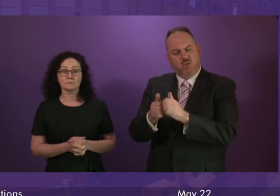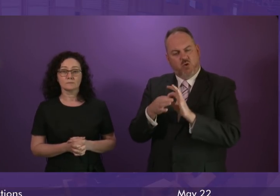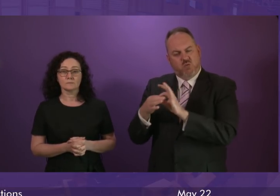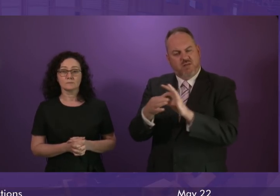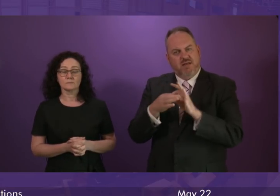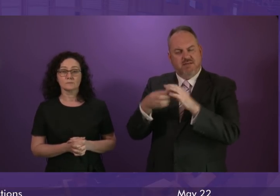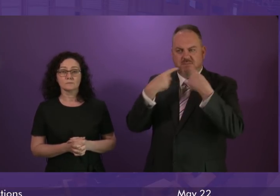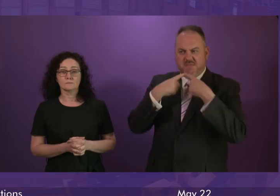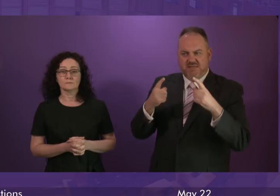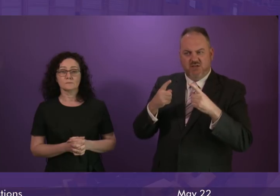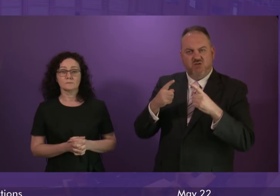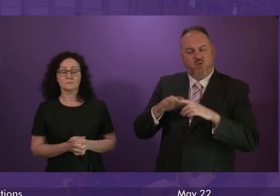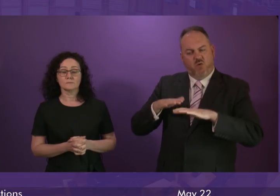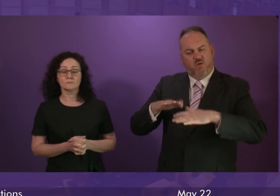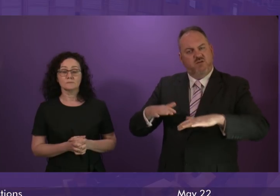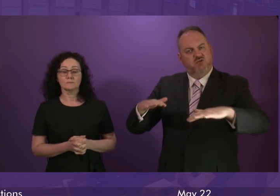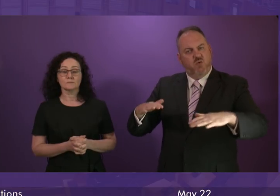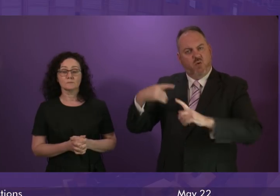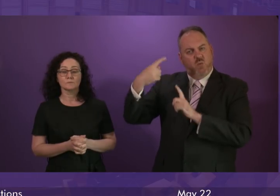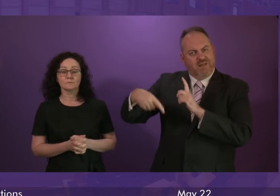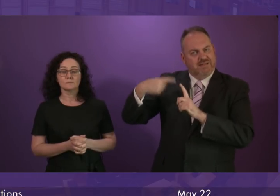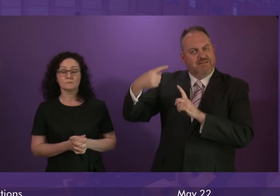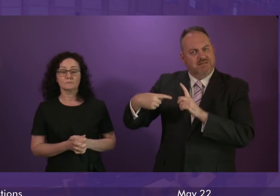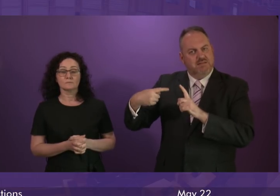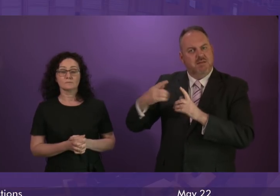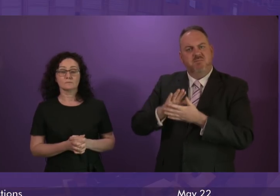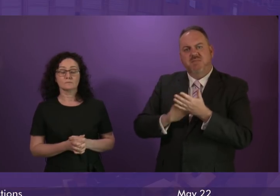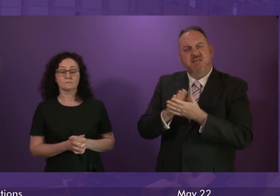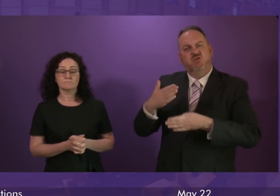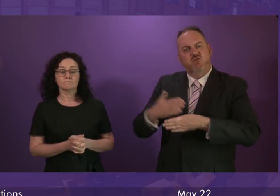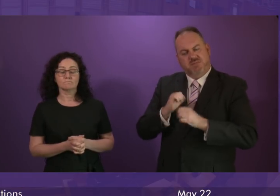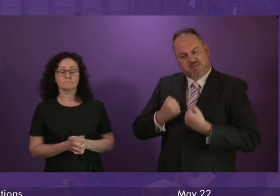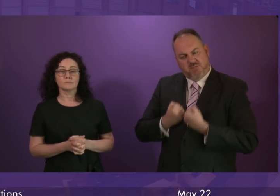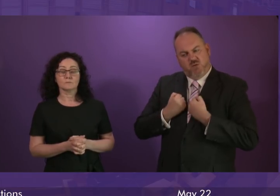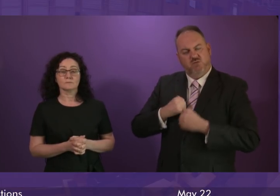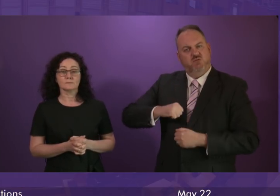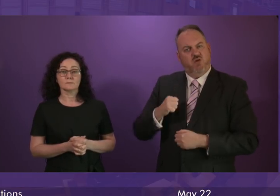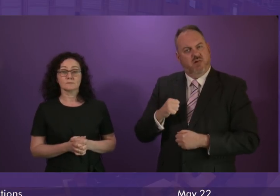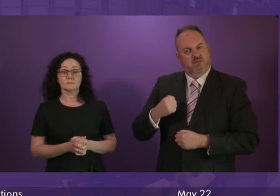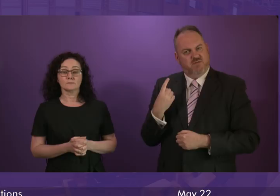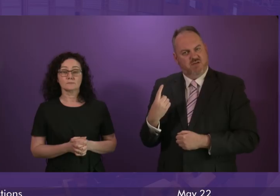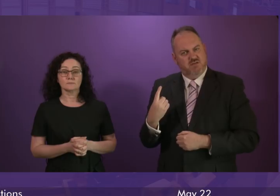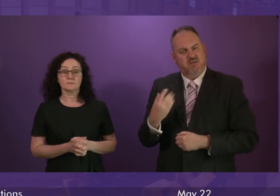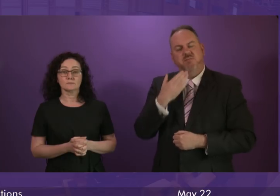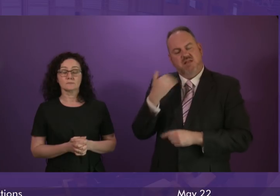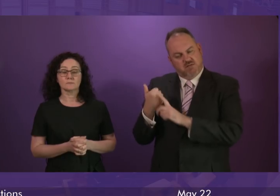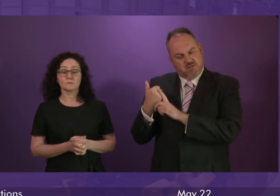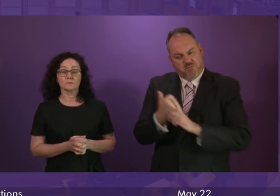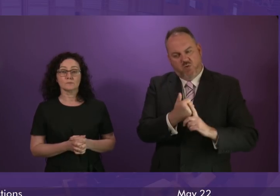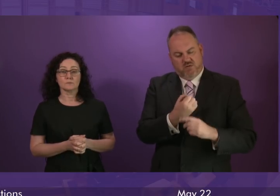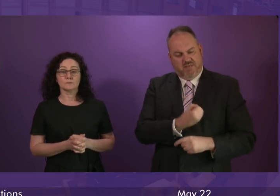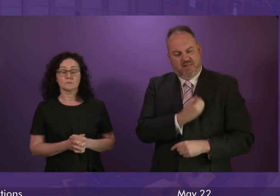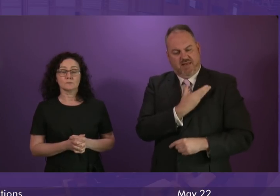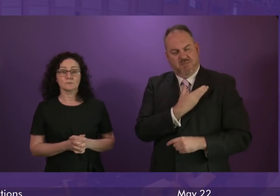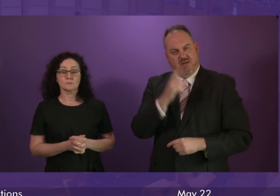that offshore wind must not mean offshore jobs. So will the First Minister back the Labour motion, support